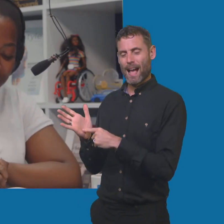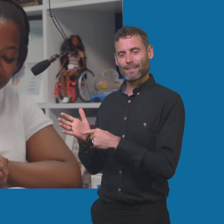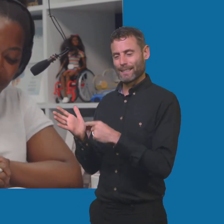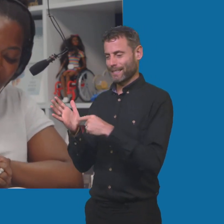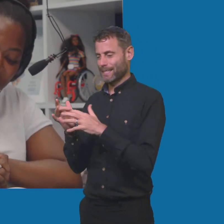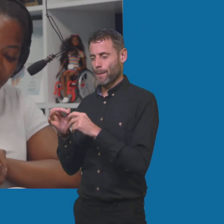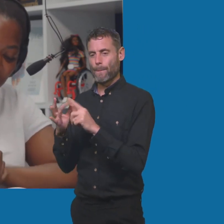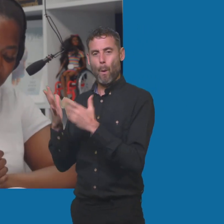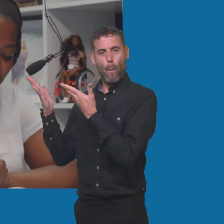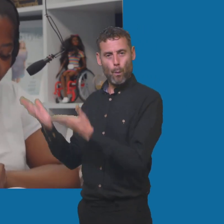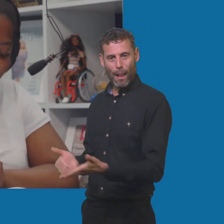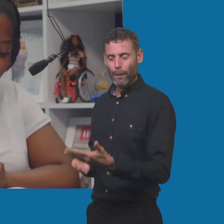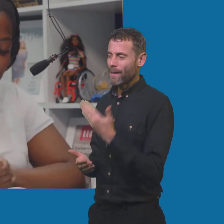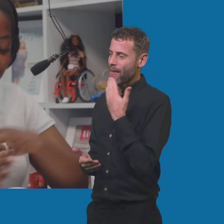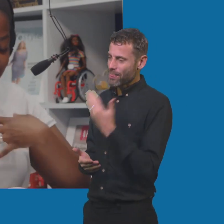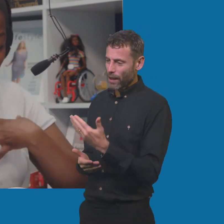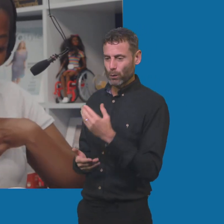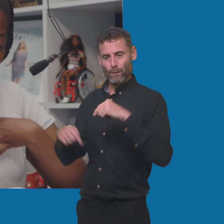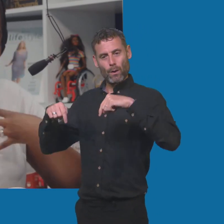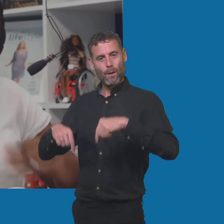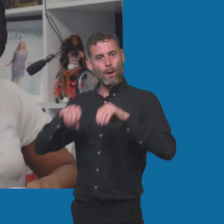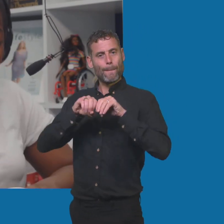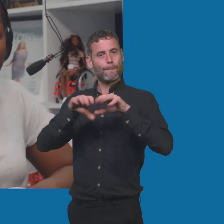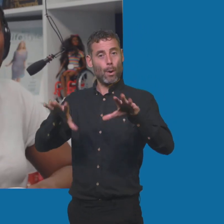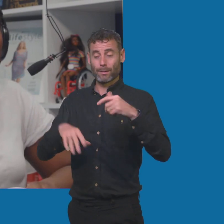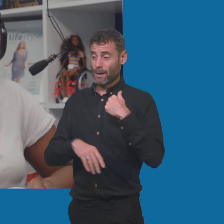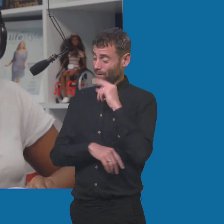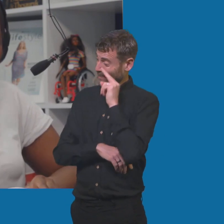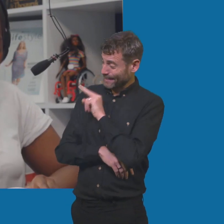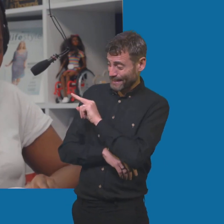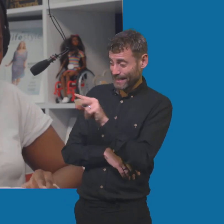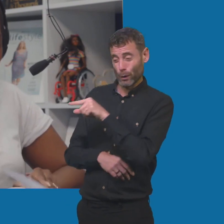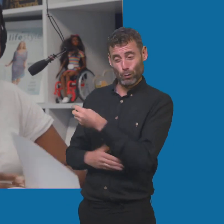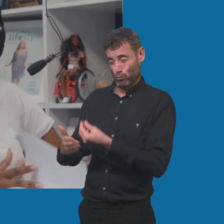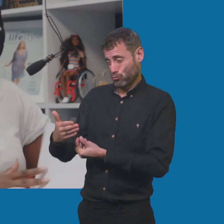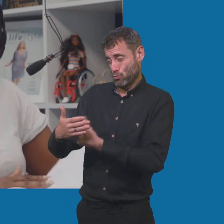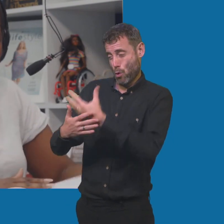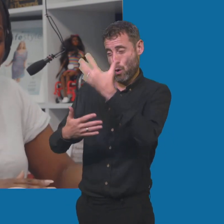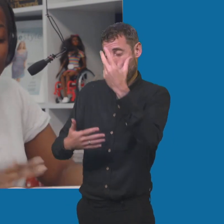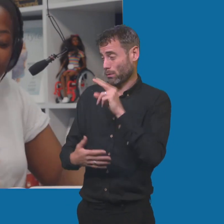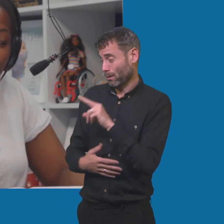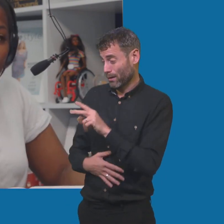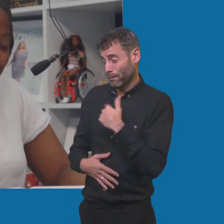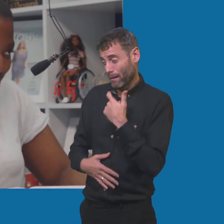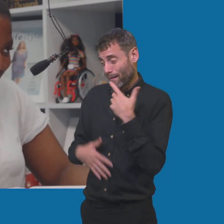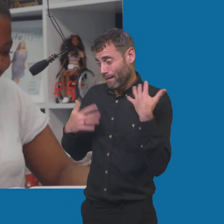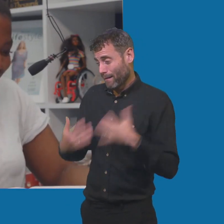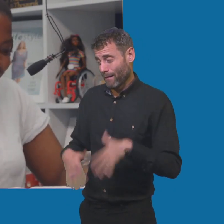Welcome, welcome, welcome. I've personally watched your journey, which has been phenomenal. So let's start at the very beginning.